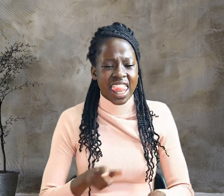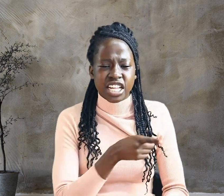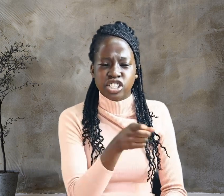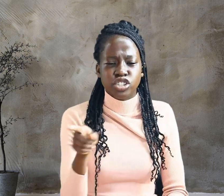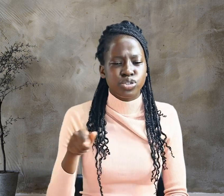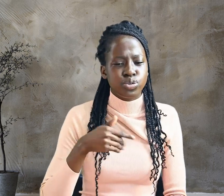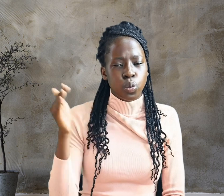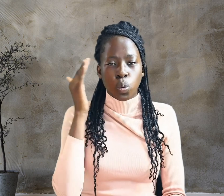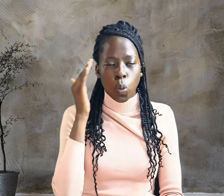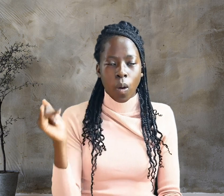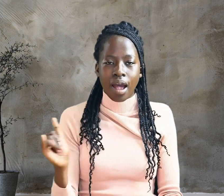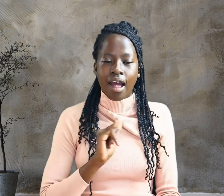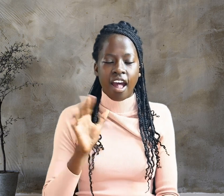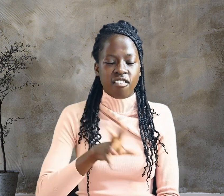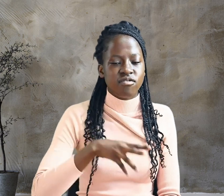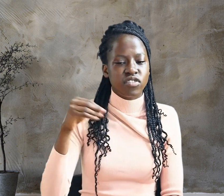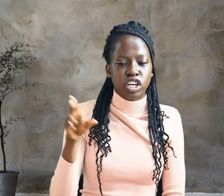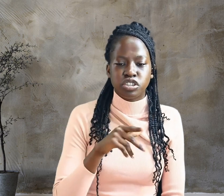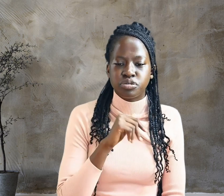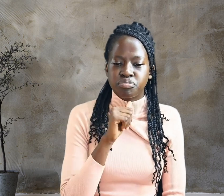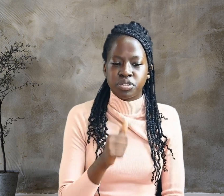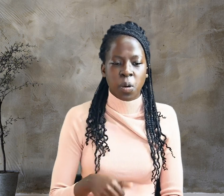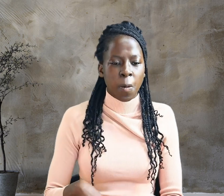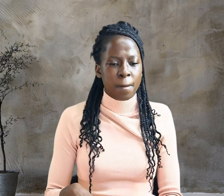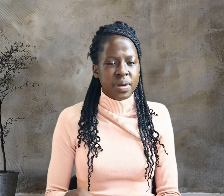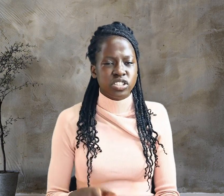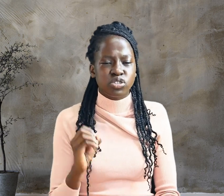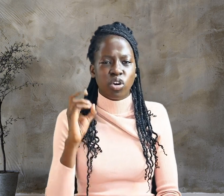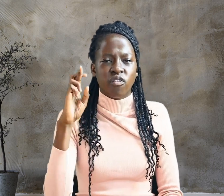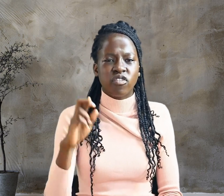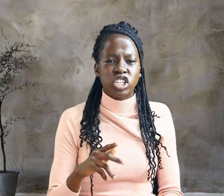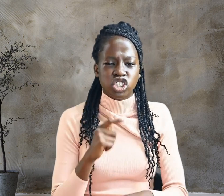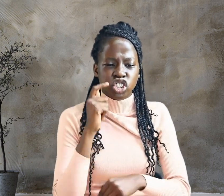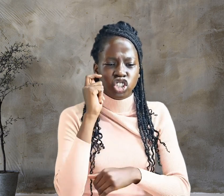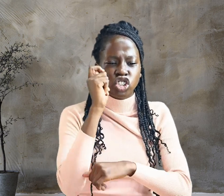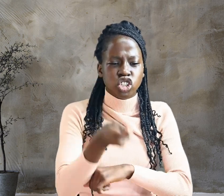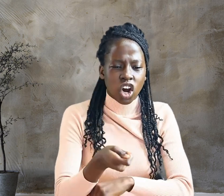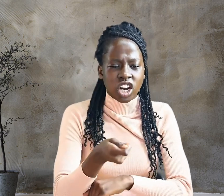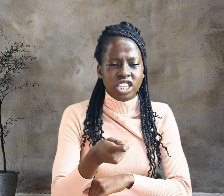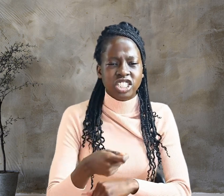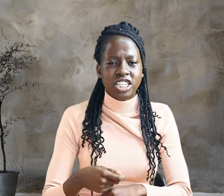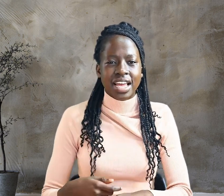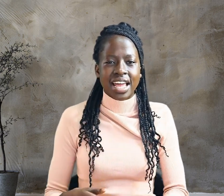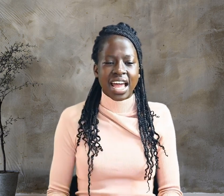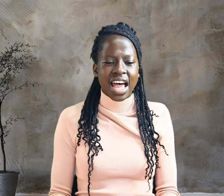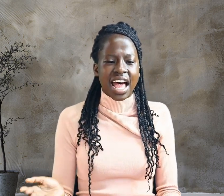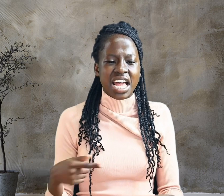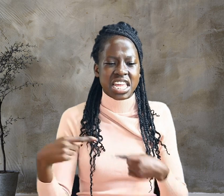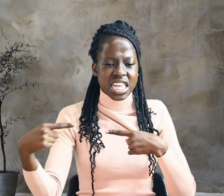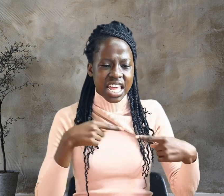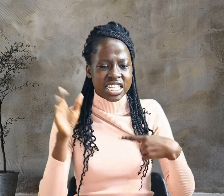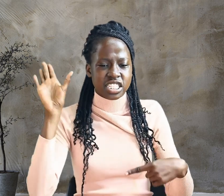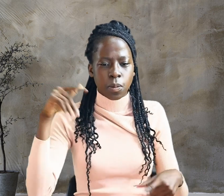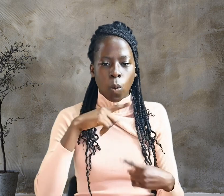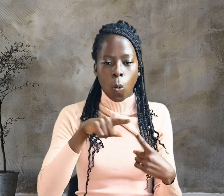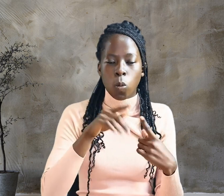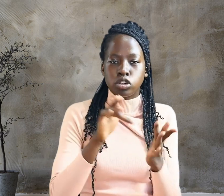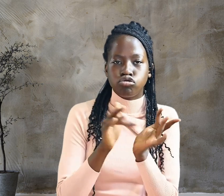find no basis for a charge against him. When Jesus came out, wearing the